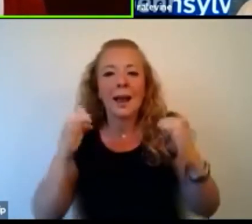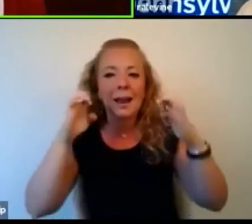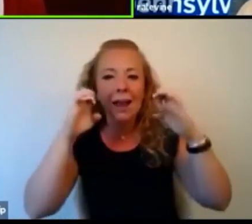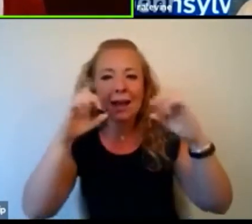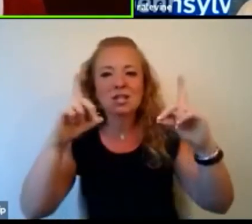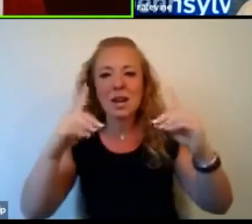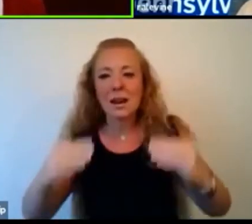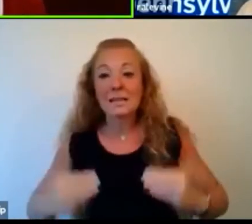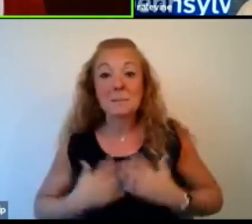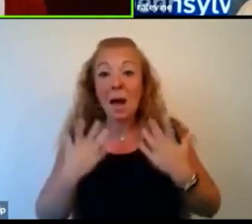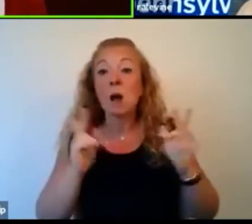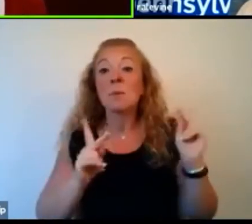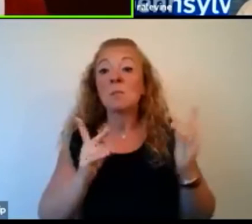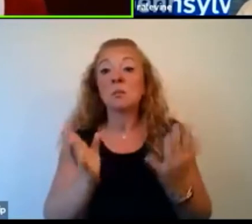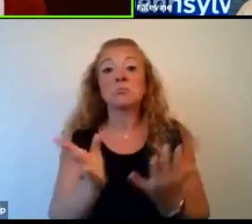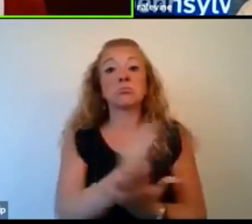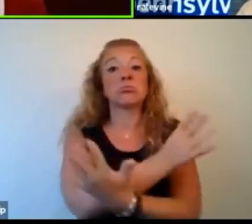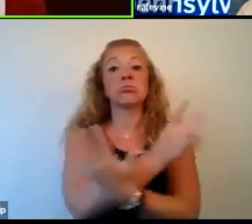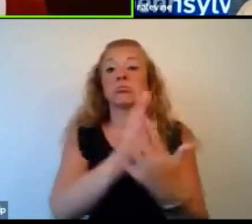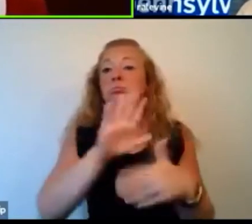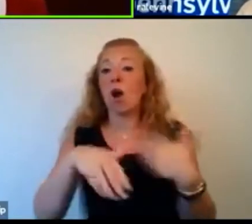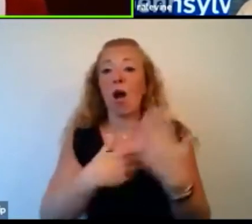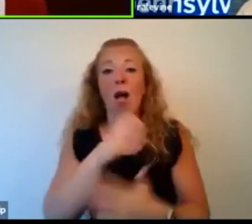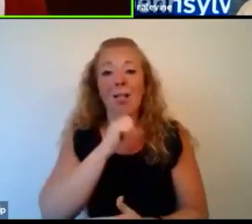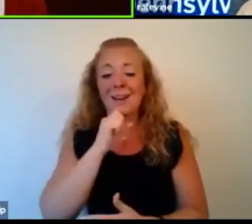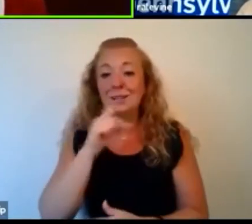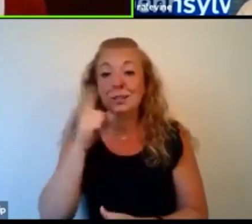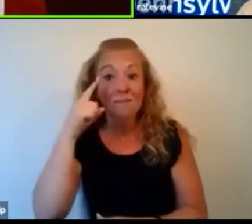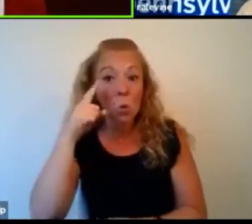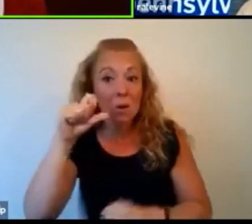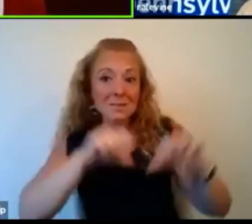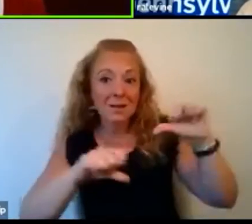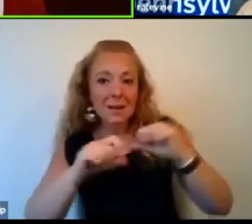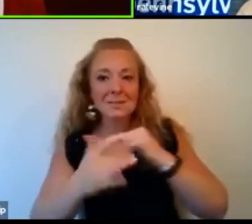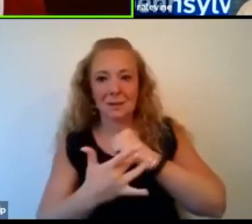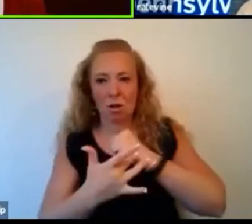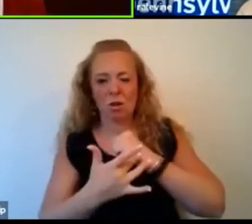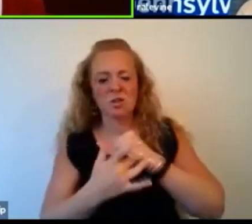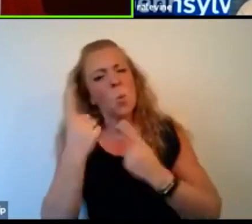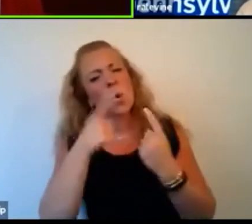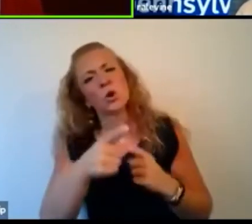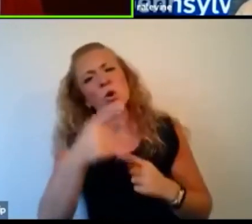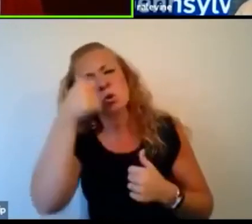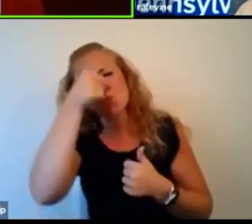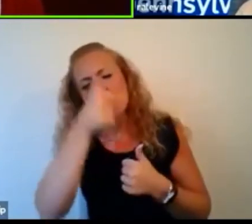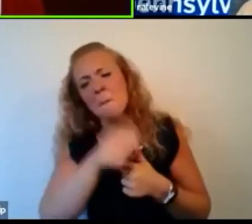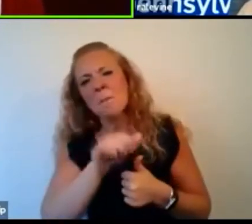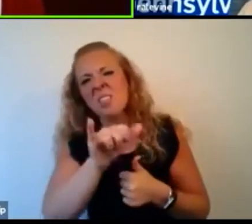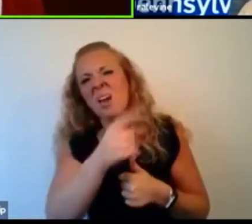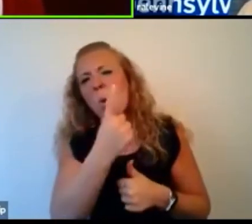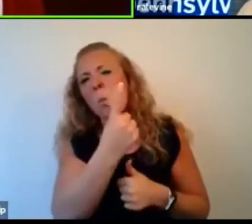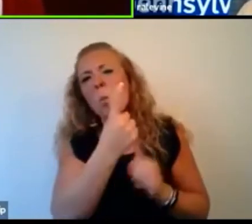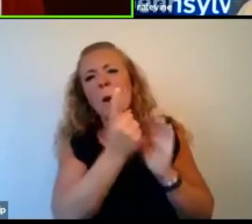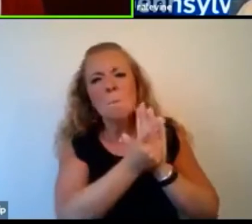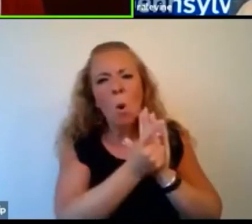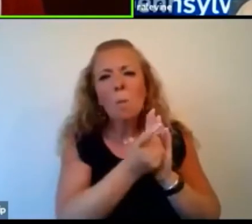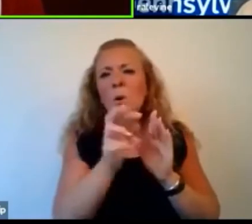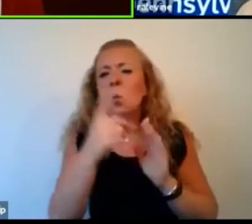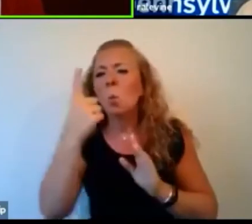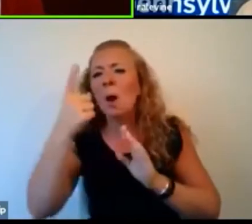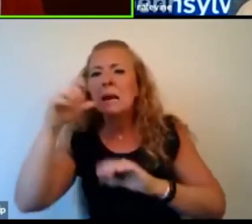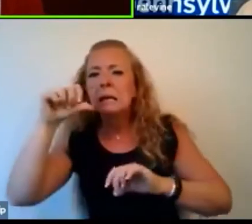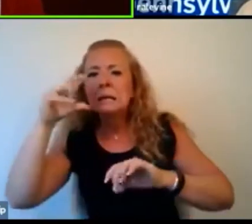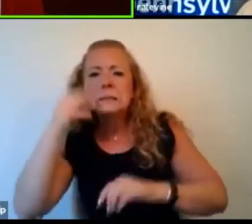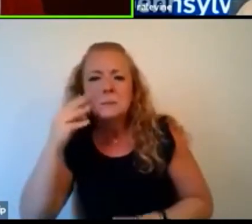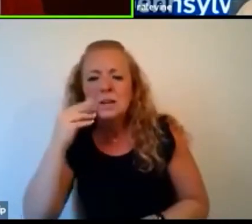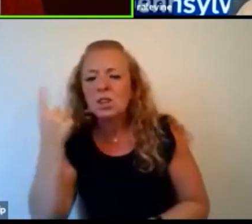in, um, science and technology. And I'm wondering if there's a moment you remember or an experience you had as a child or